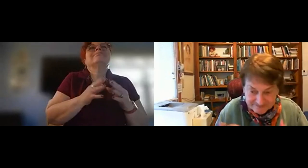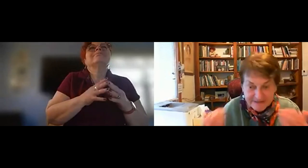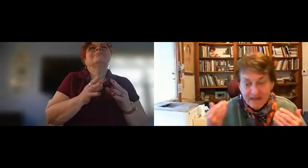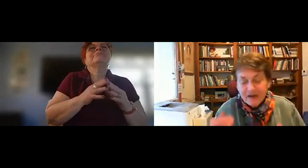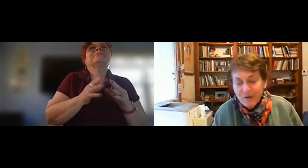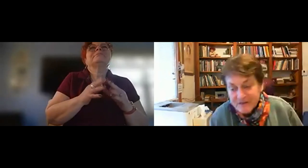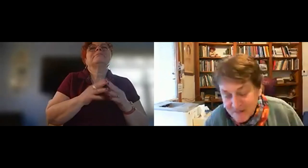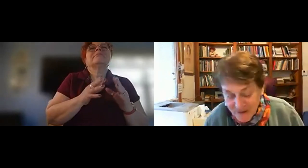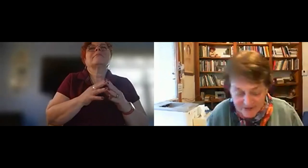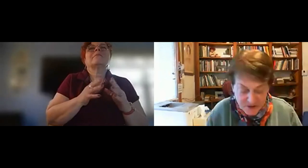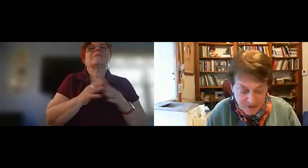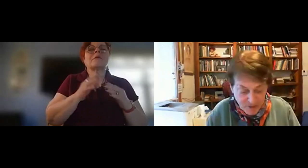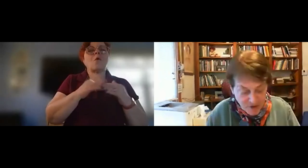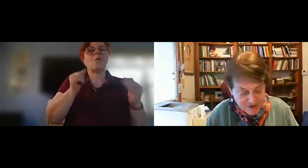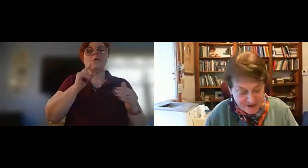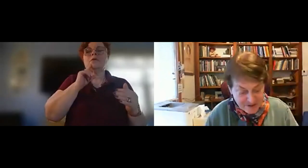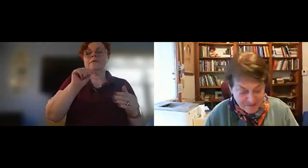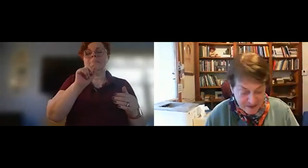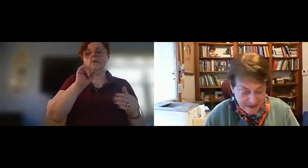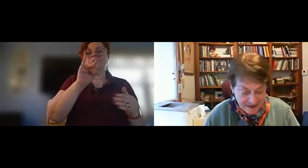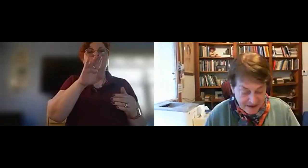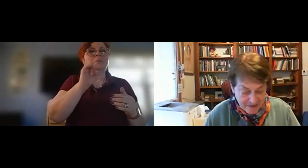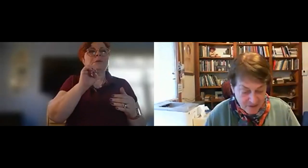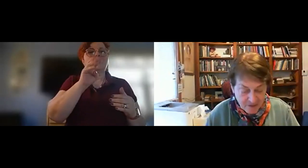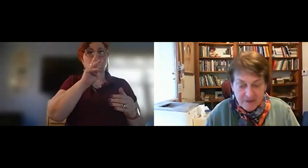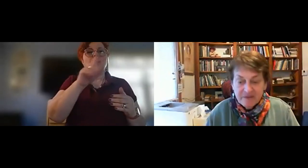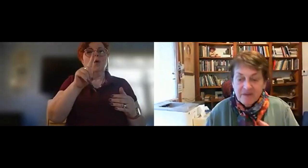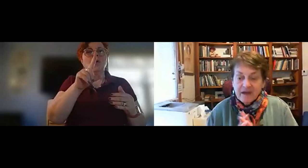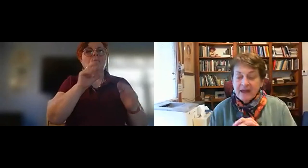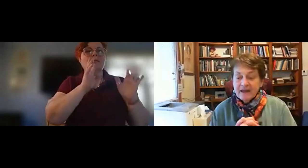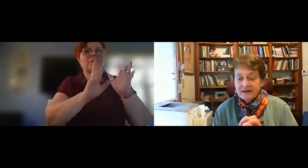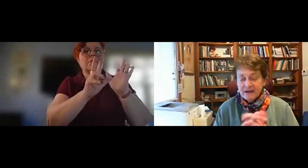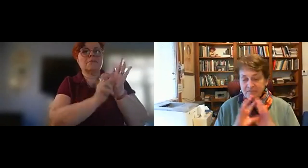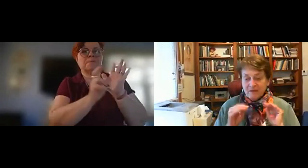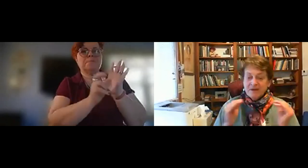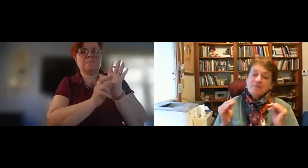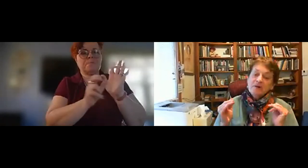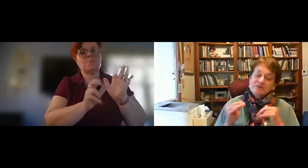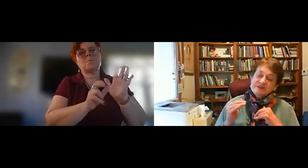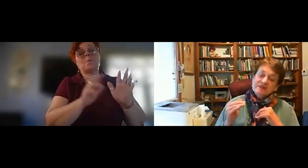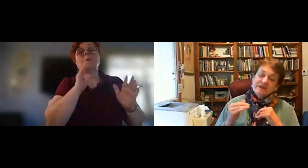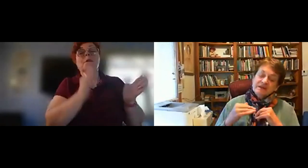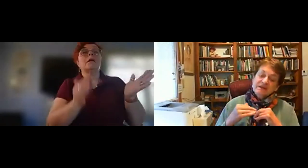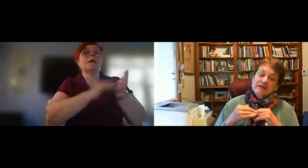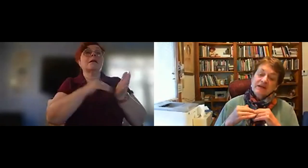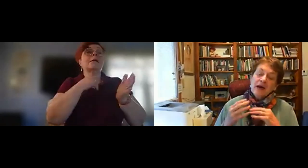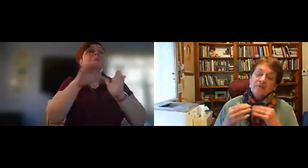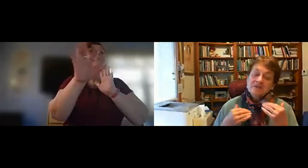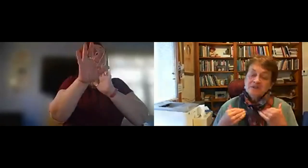echo in some way of adobe walls um um again and i picked poems that that happened to